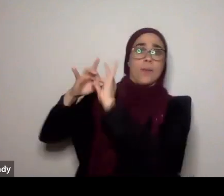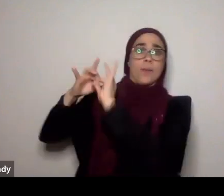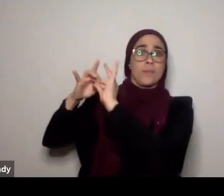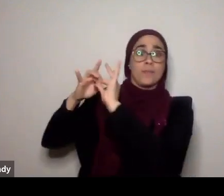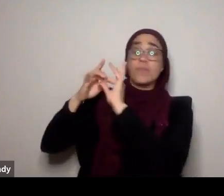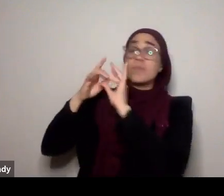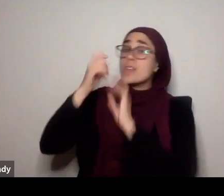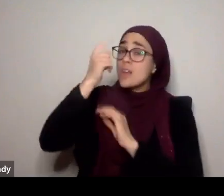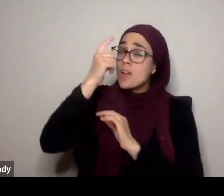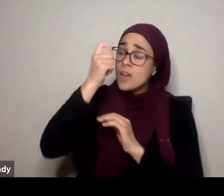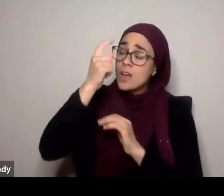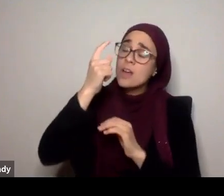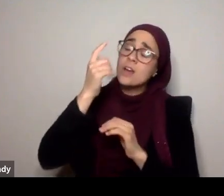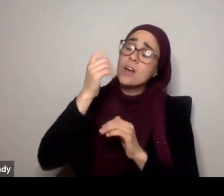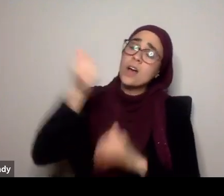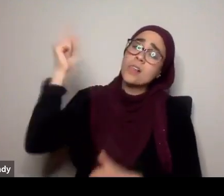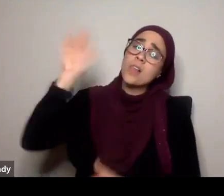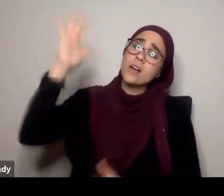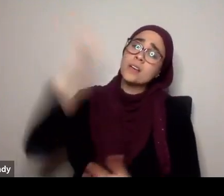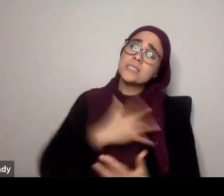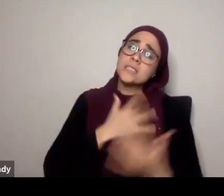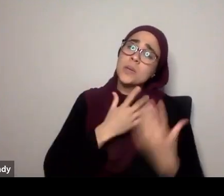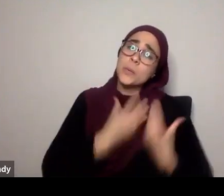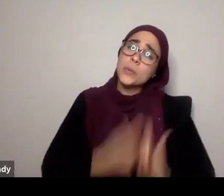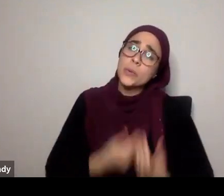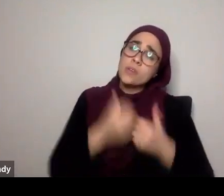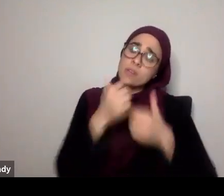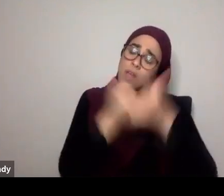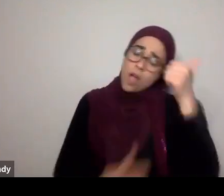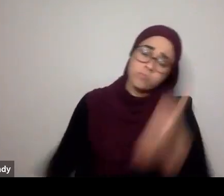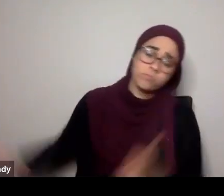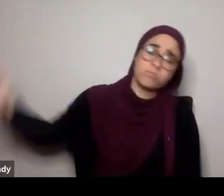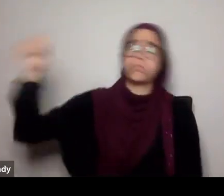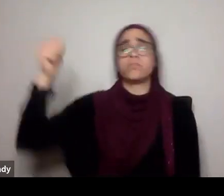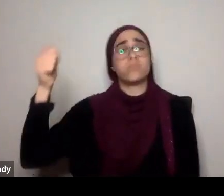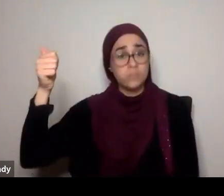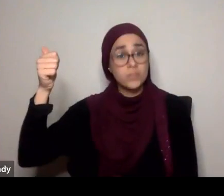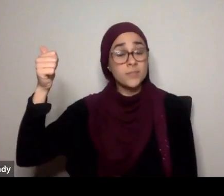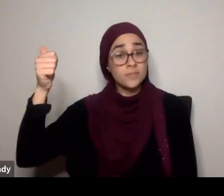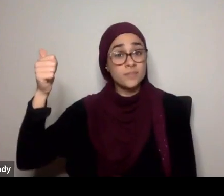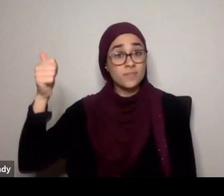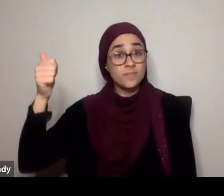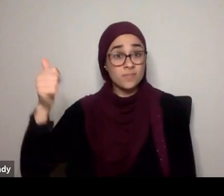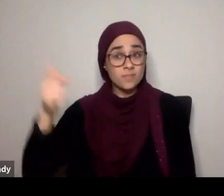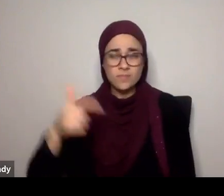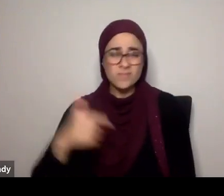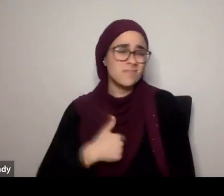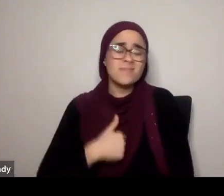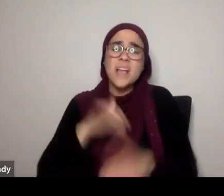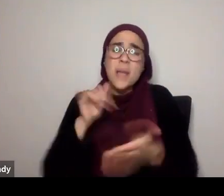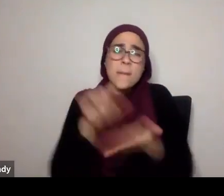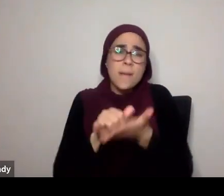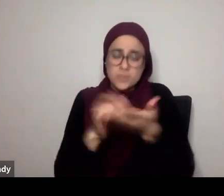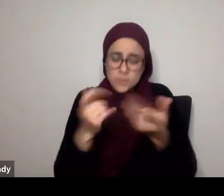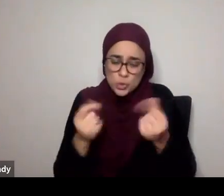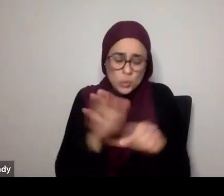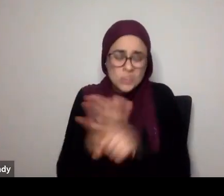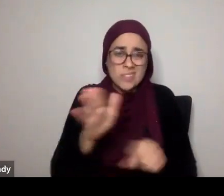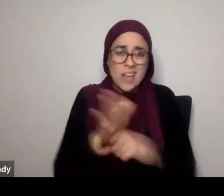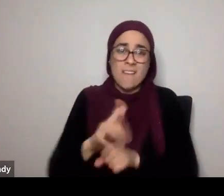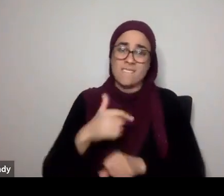everything, so we always say, nobody enters, Jannah except through the grace of Allah, I will never do enough to earn, it's not an earn,